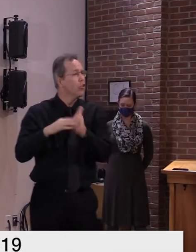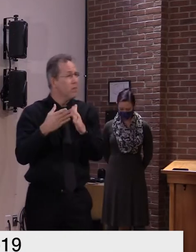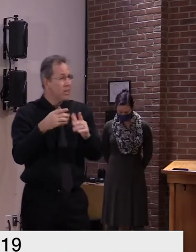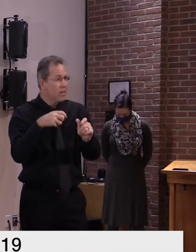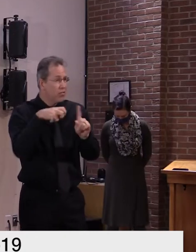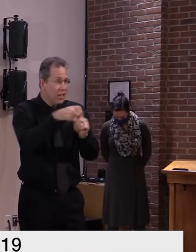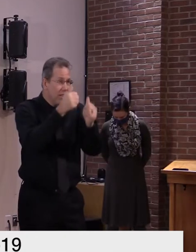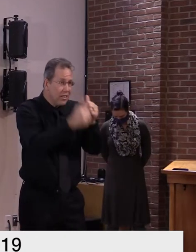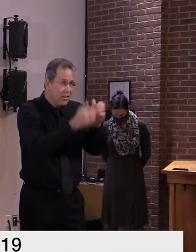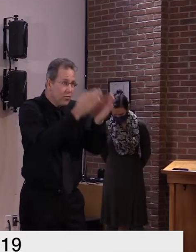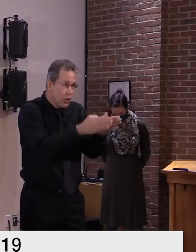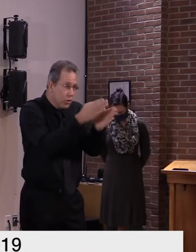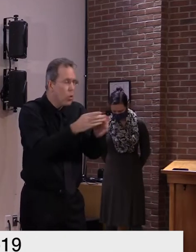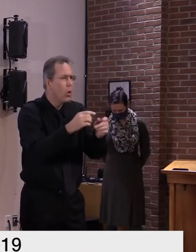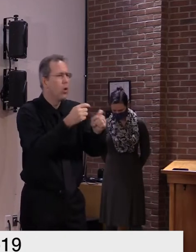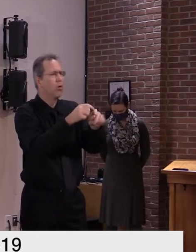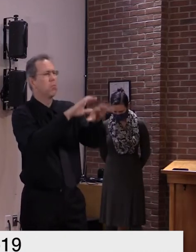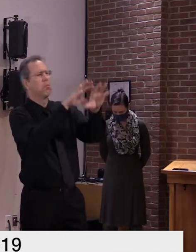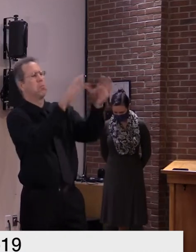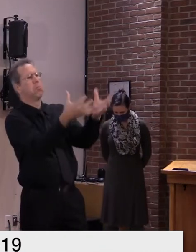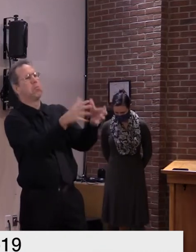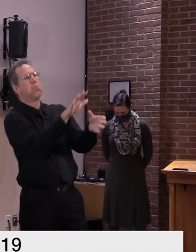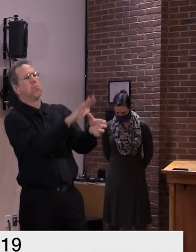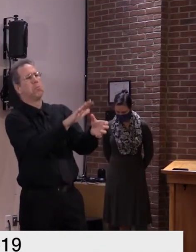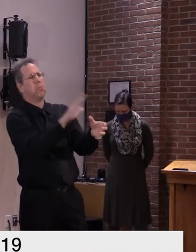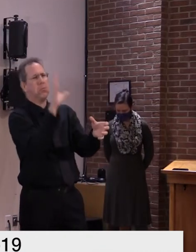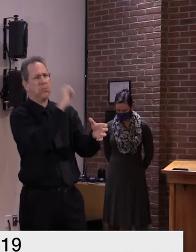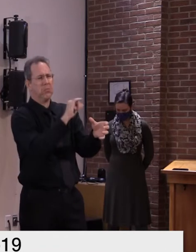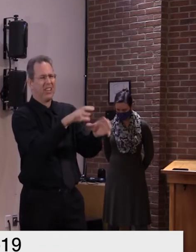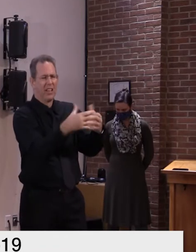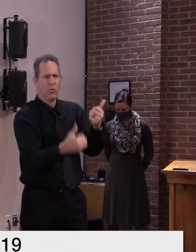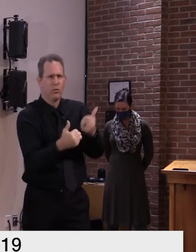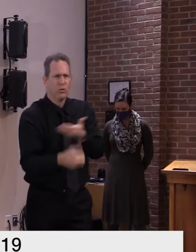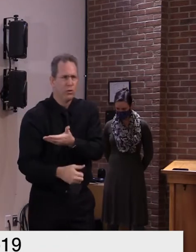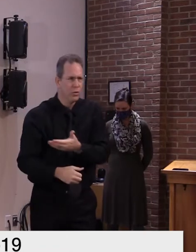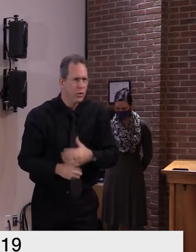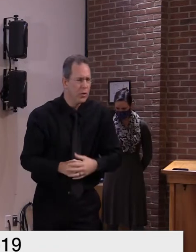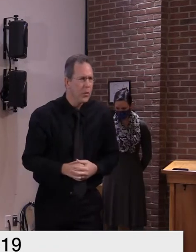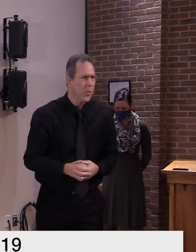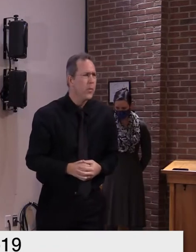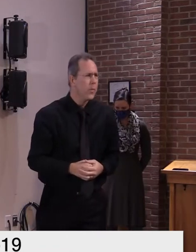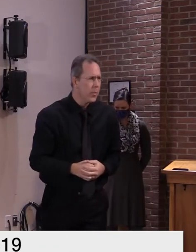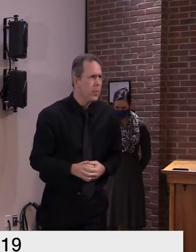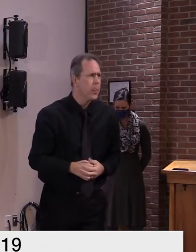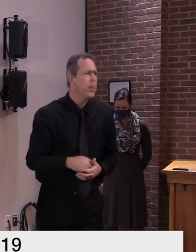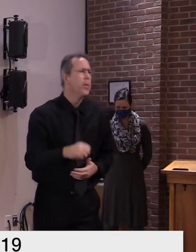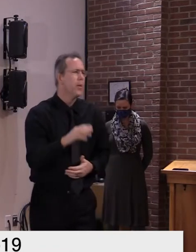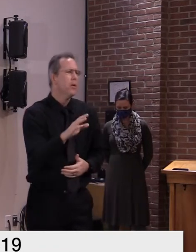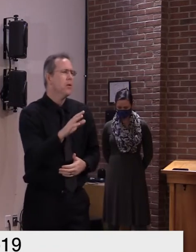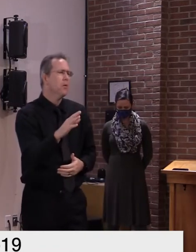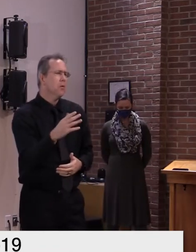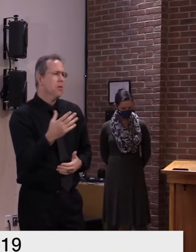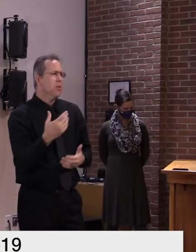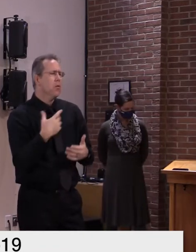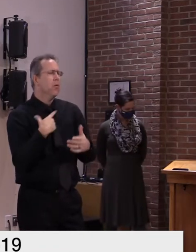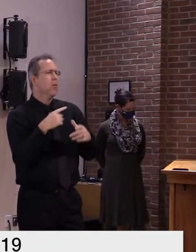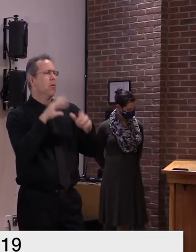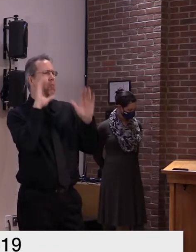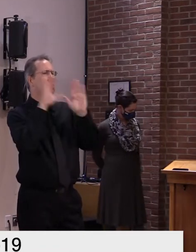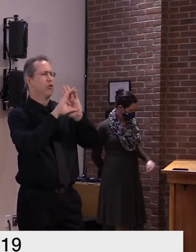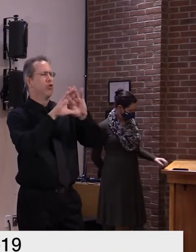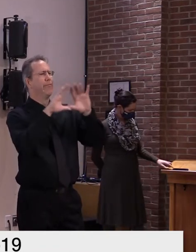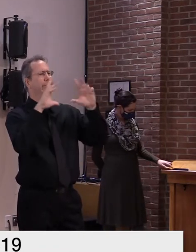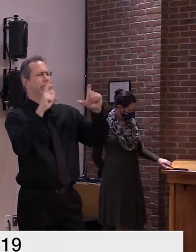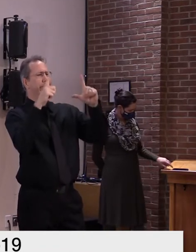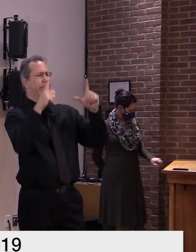process because what you're really referring to is uh making sure we can